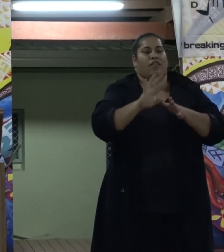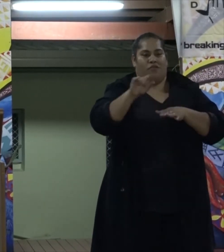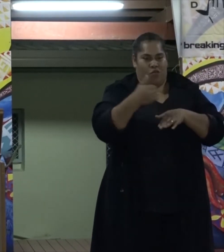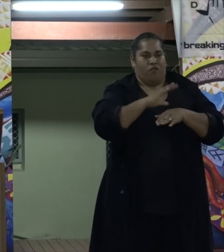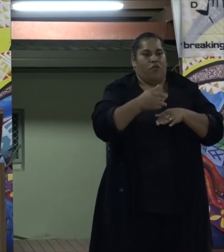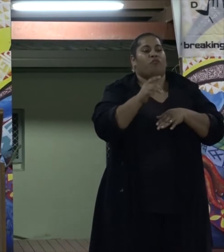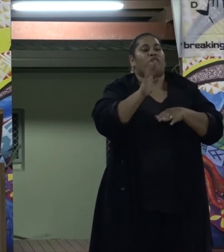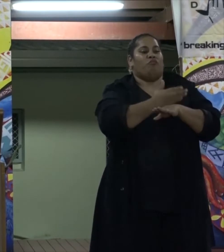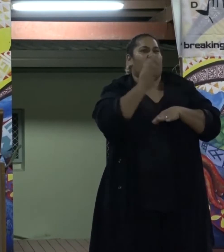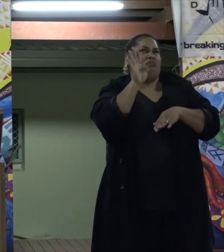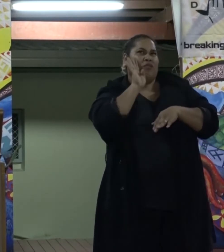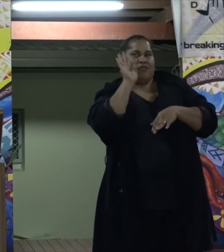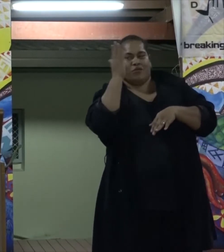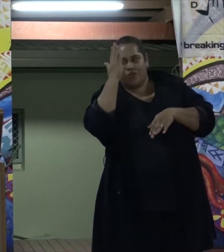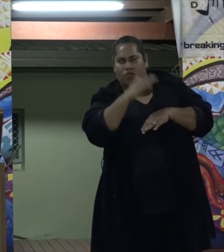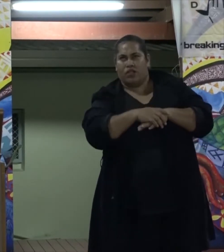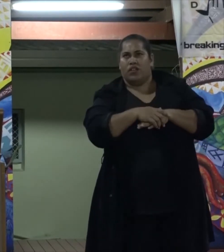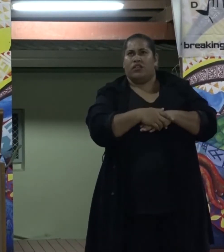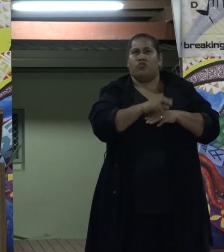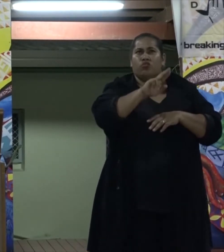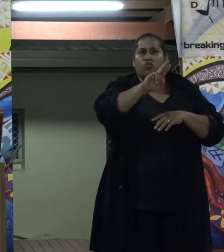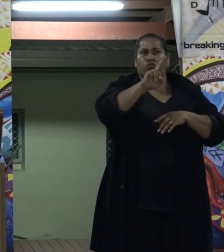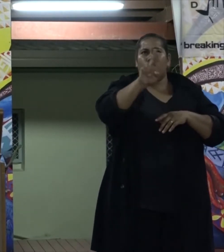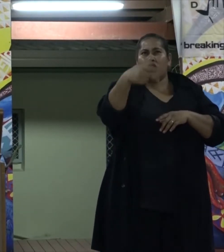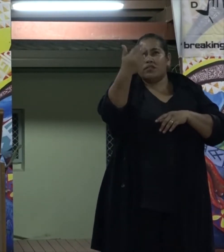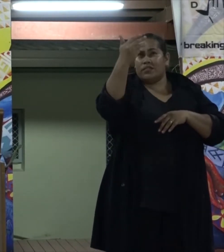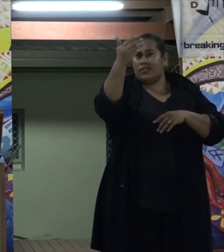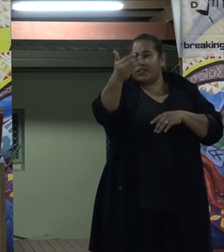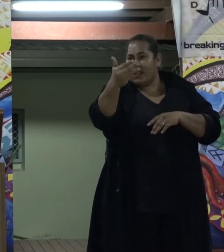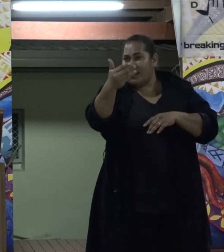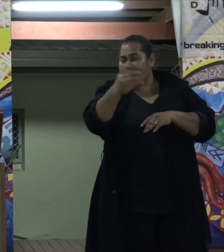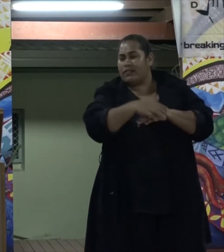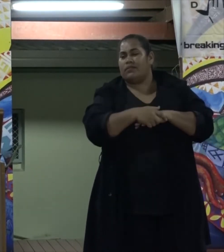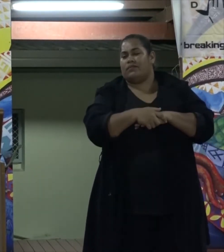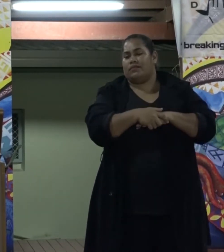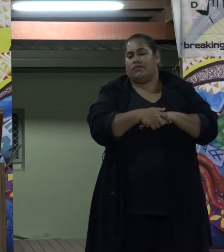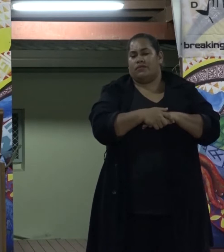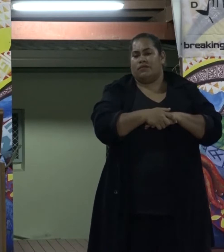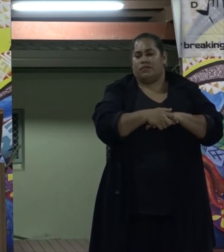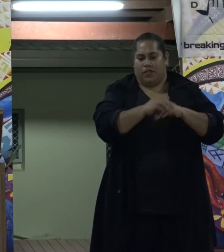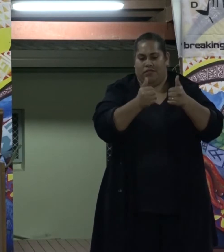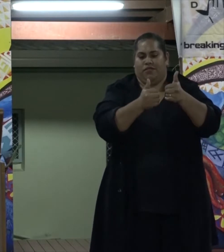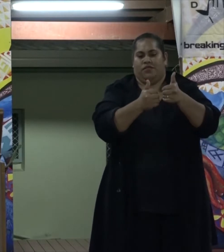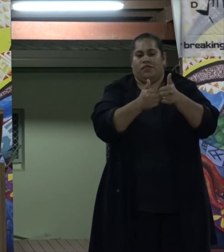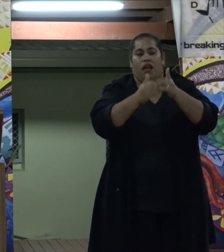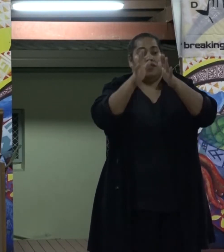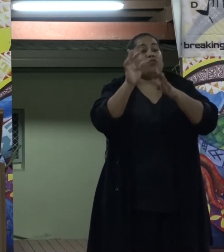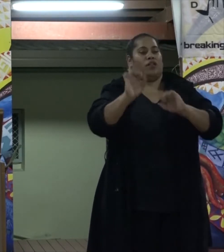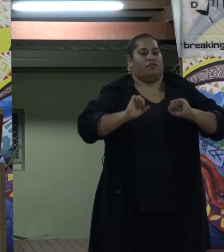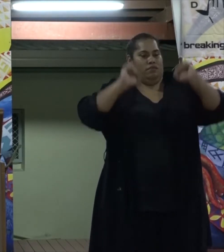Migrating to Australia in 2009 exposed me to a new culture and opportunities. I started lifting weights,